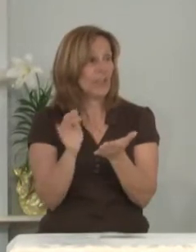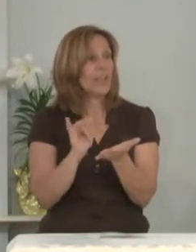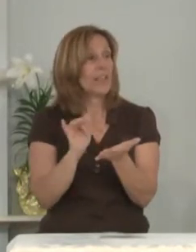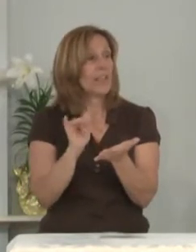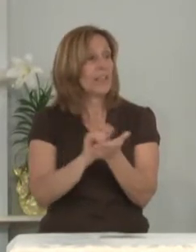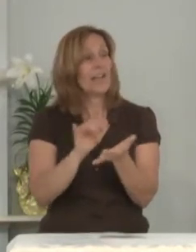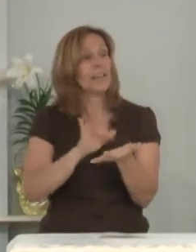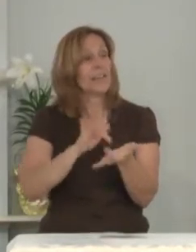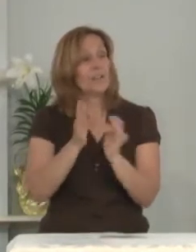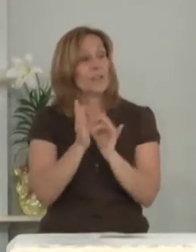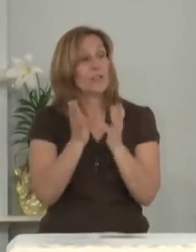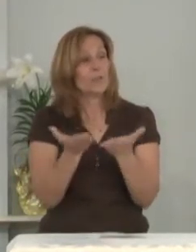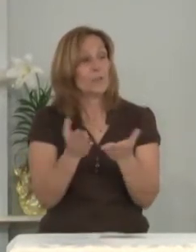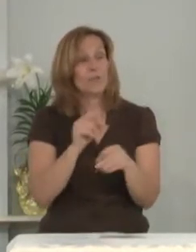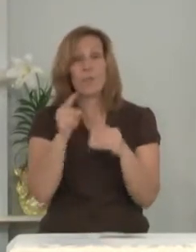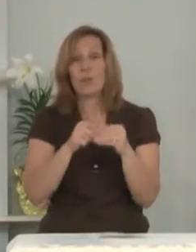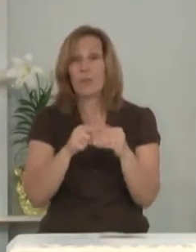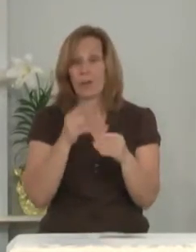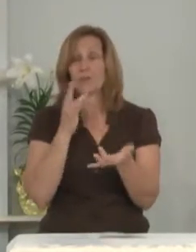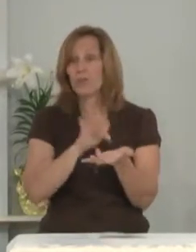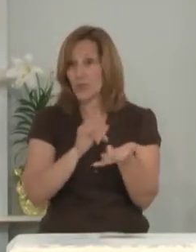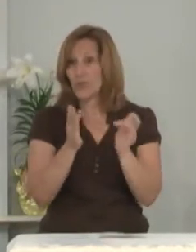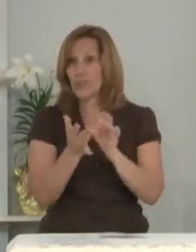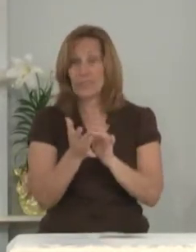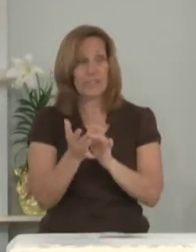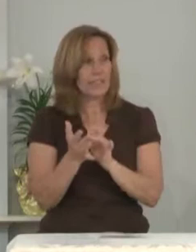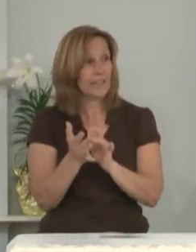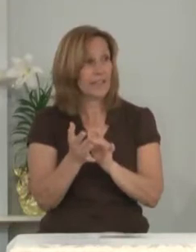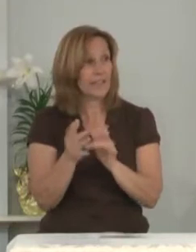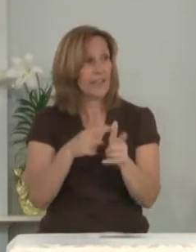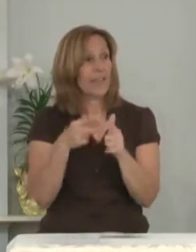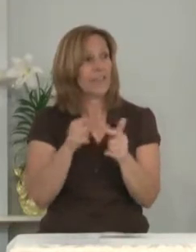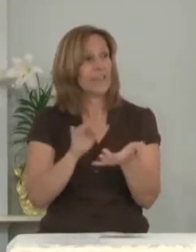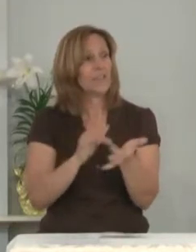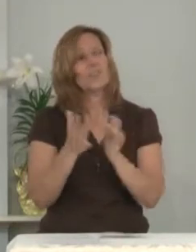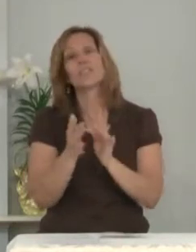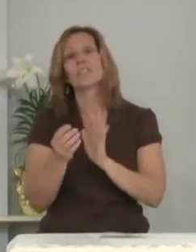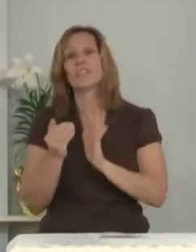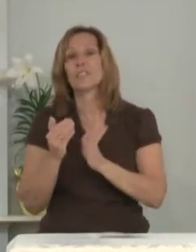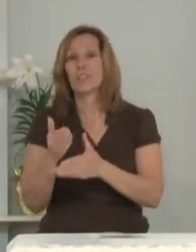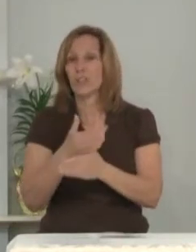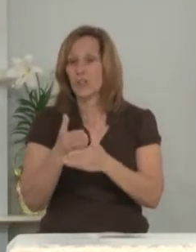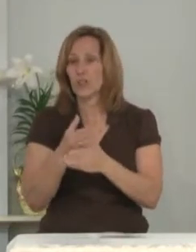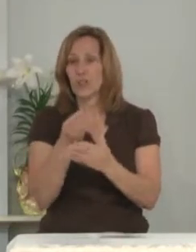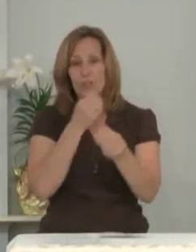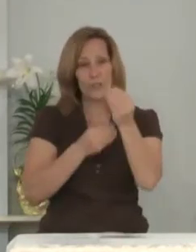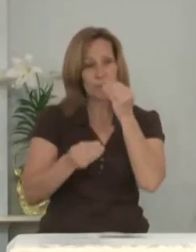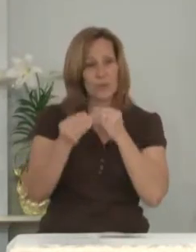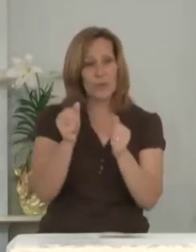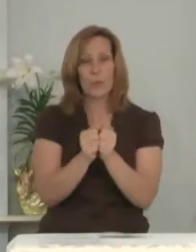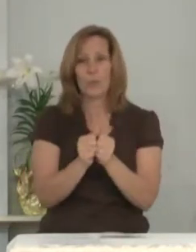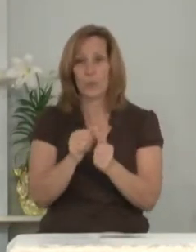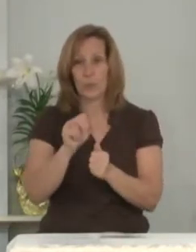scriptures are about him and then he shares a meal with them.